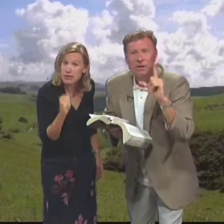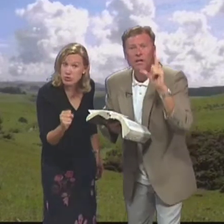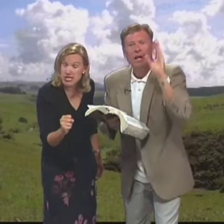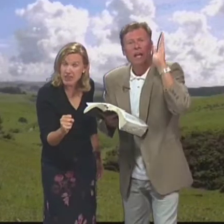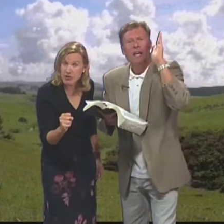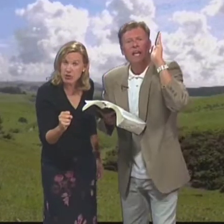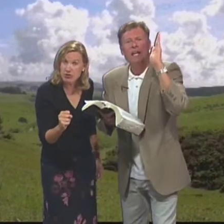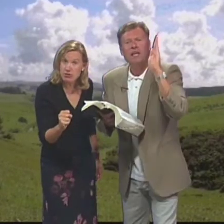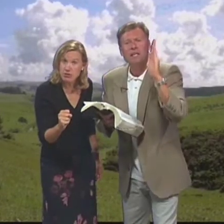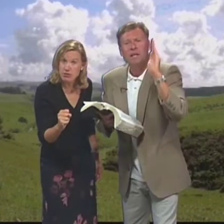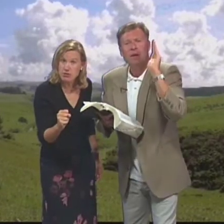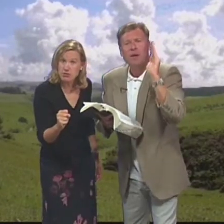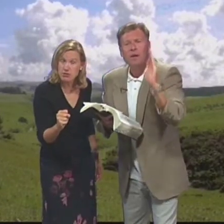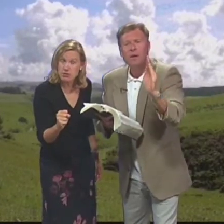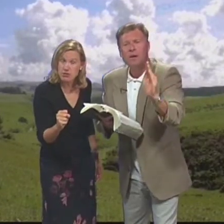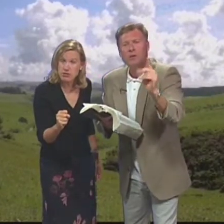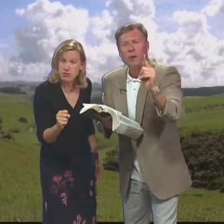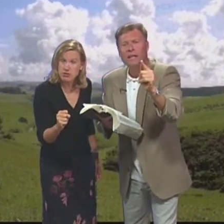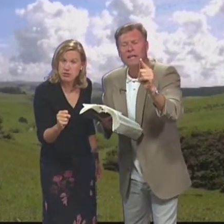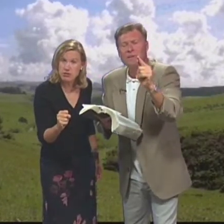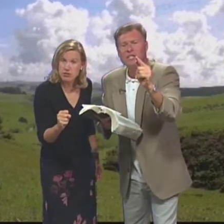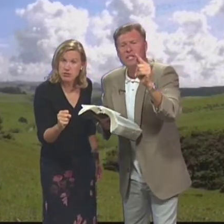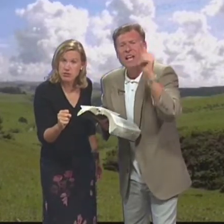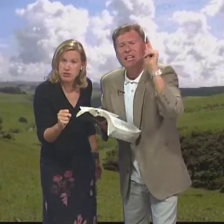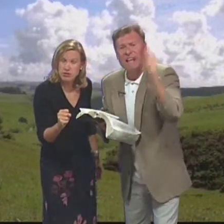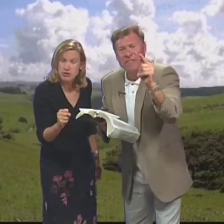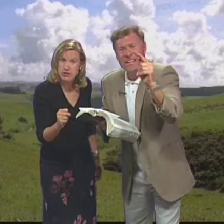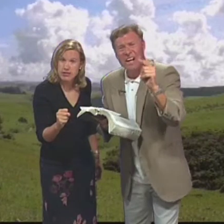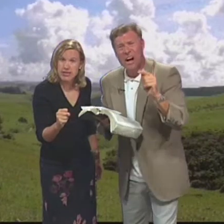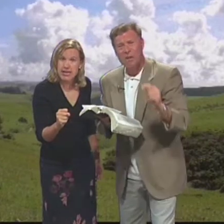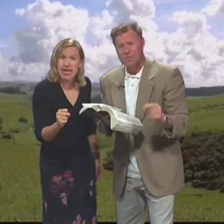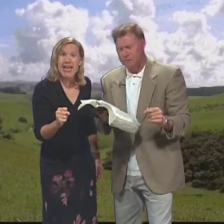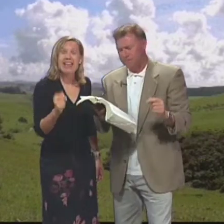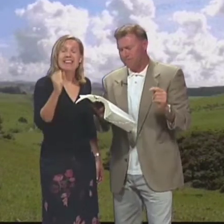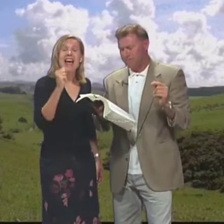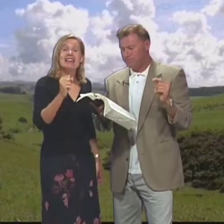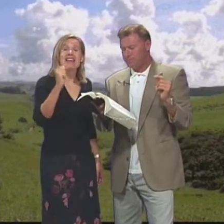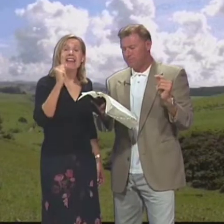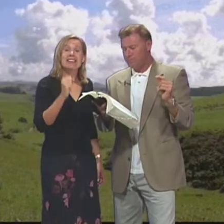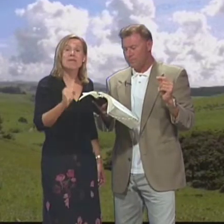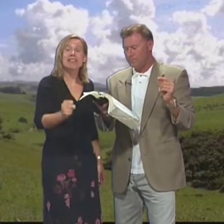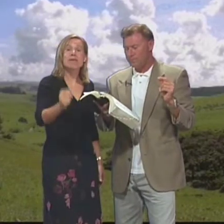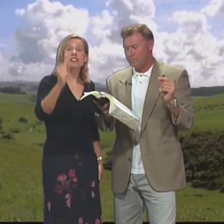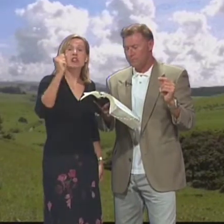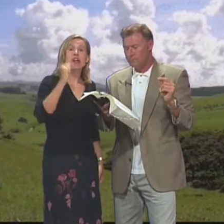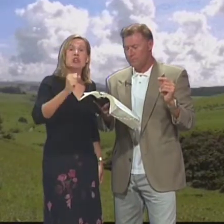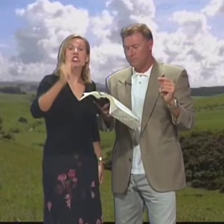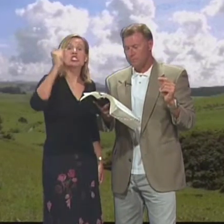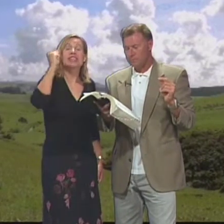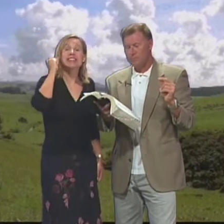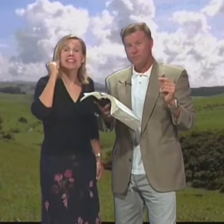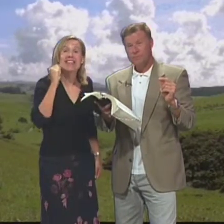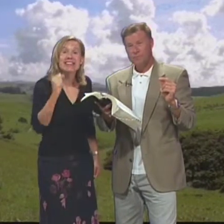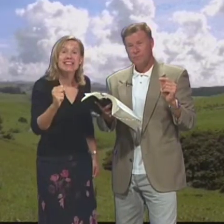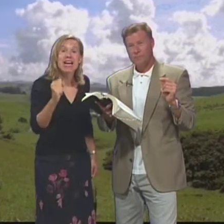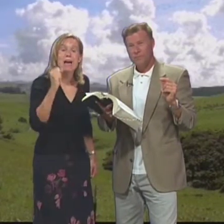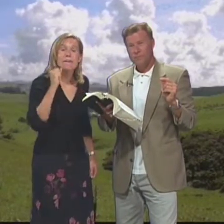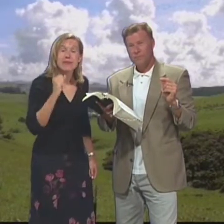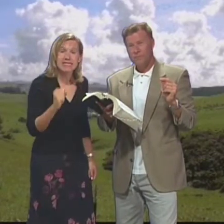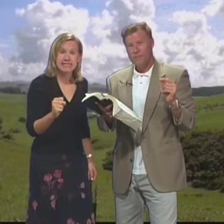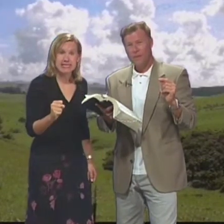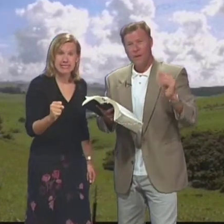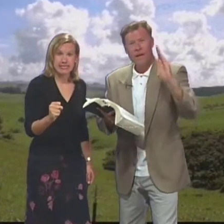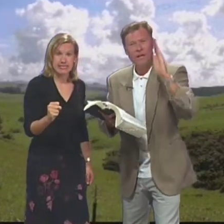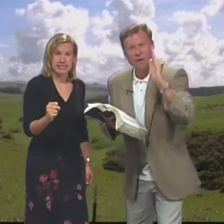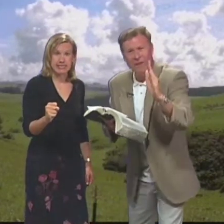El Espíritu Santo Is Directly mentioned Seventy times Está directamente Mencionado Setenta